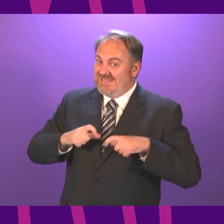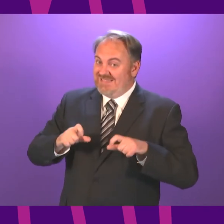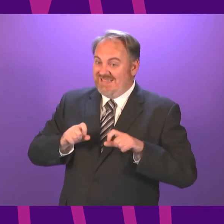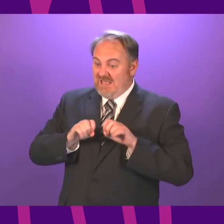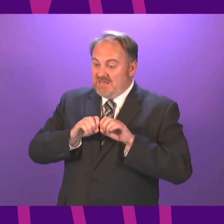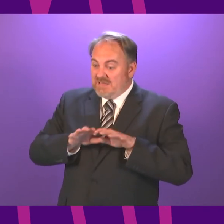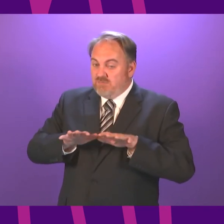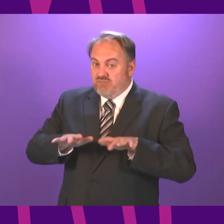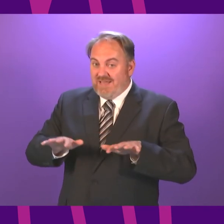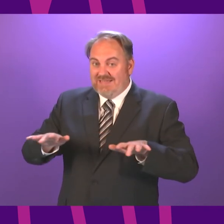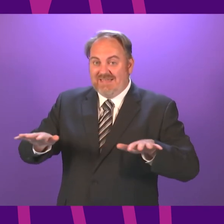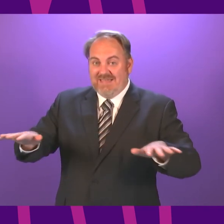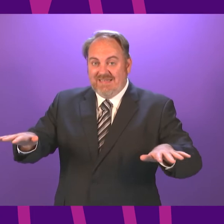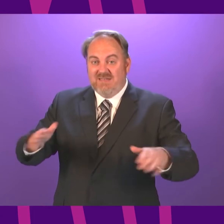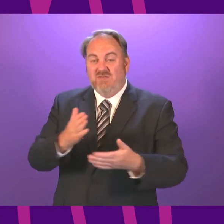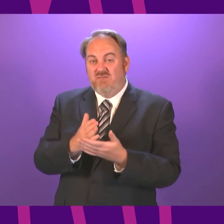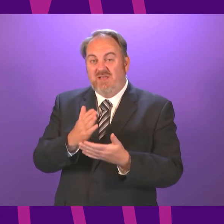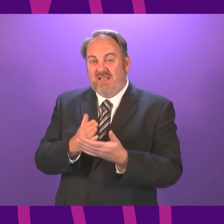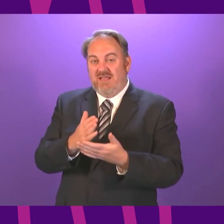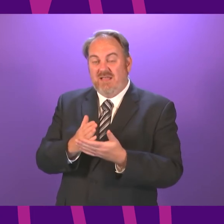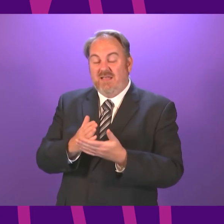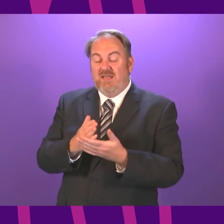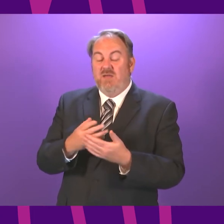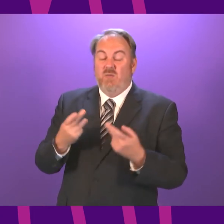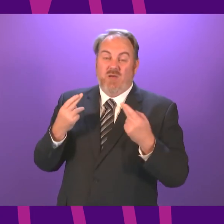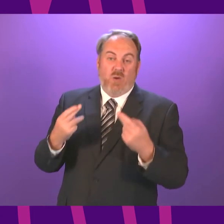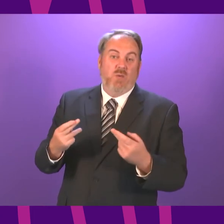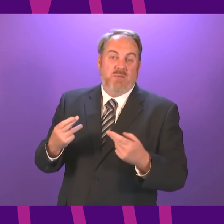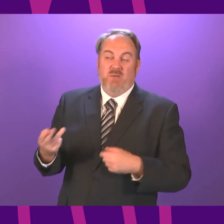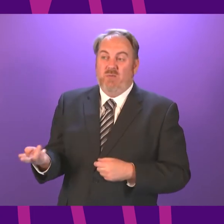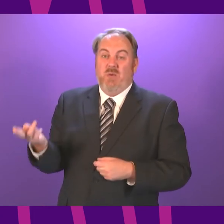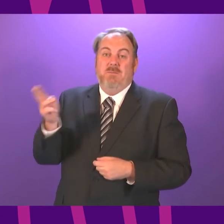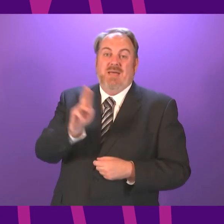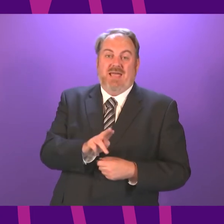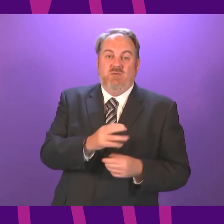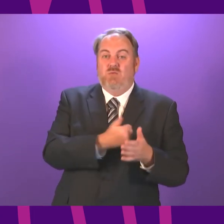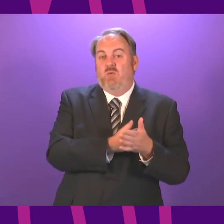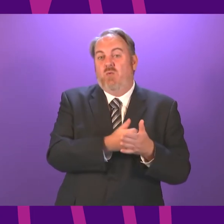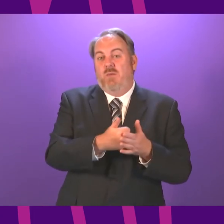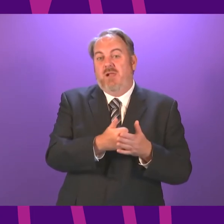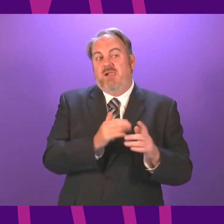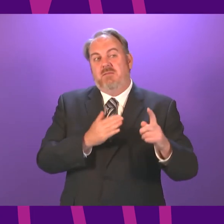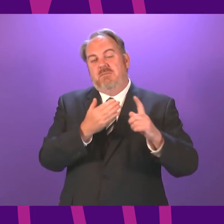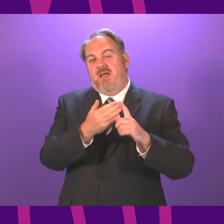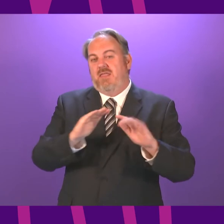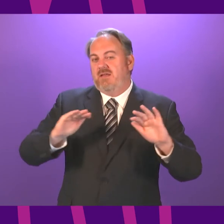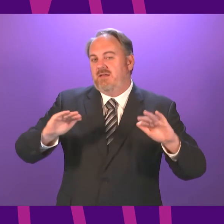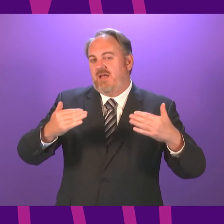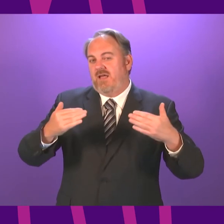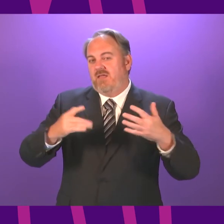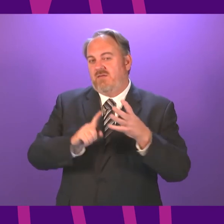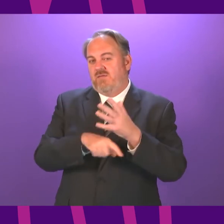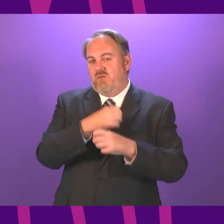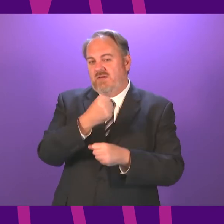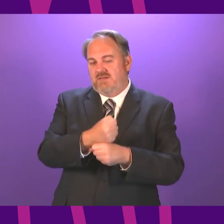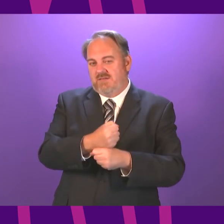We, of course, all hope that we continue to make progress so we can return to a version of normal by the 9th of August. In